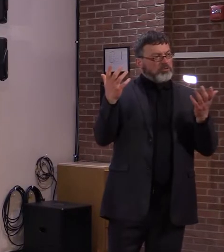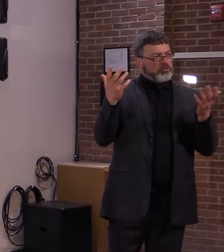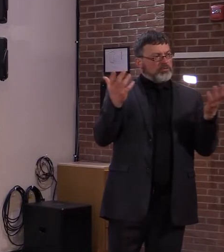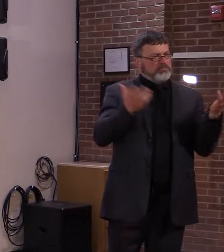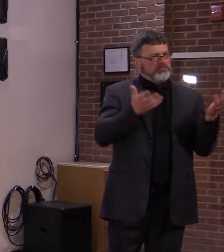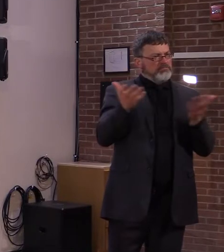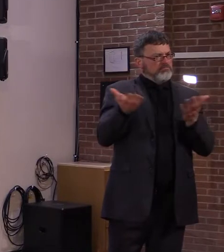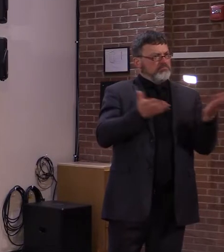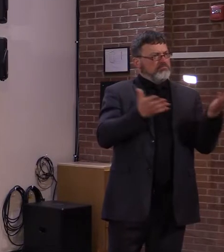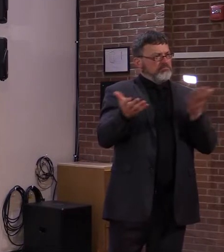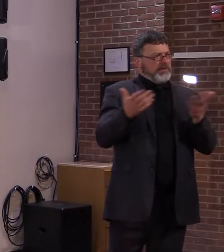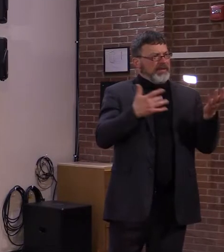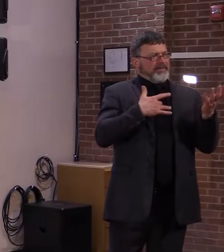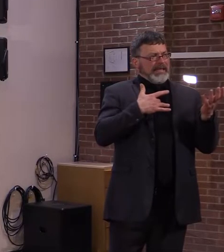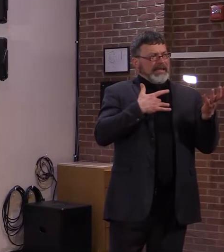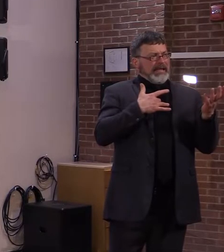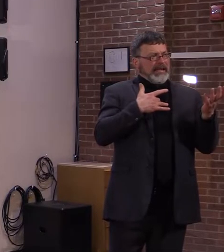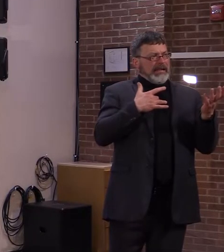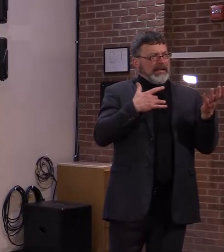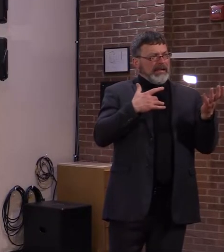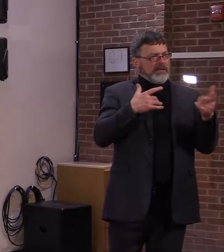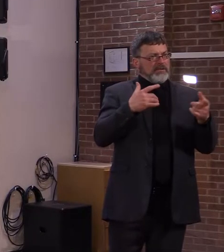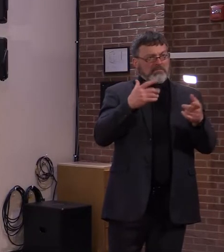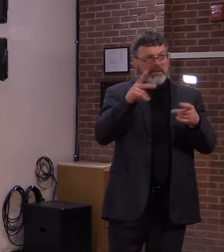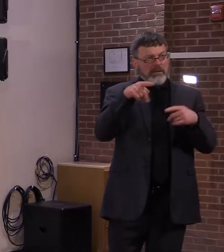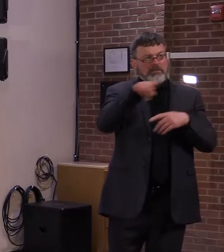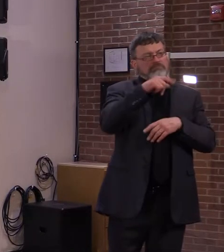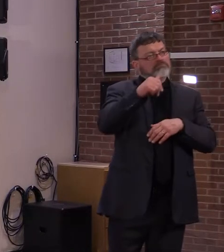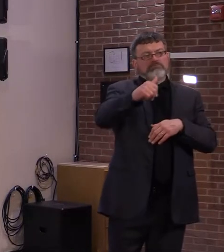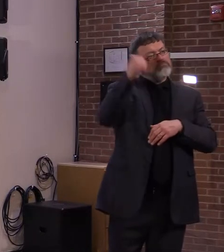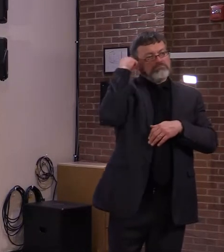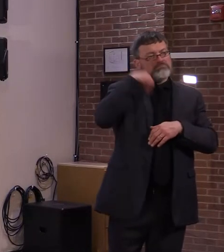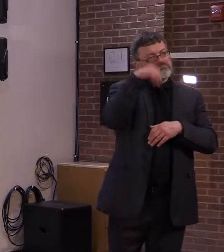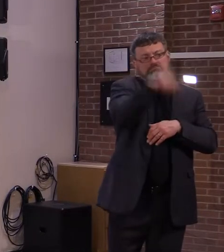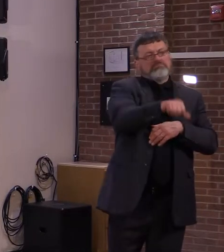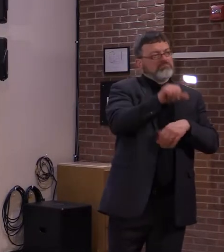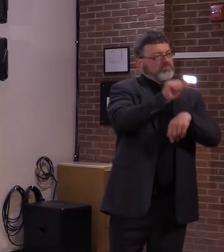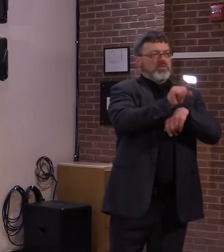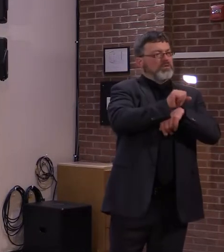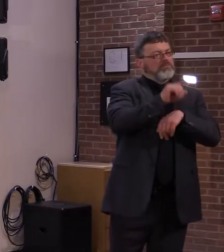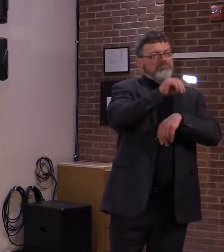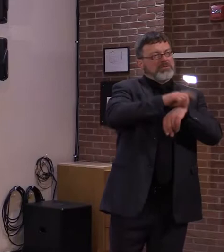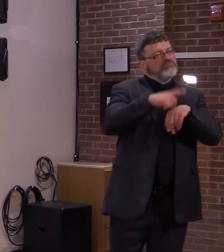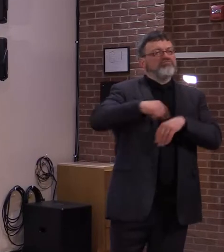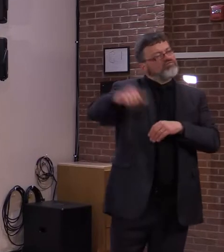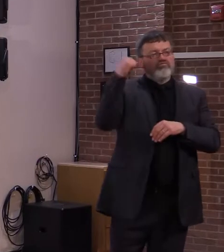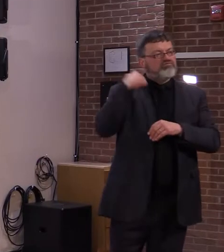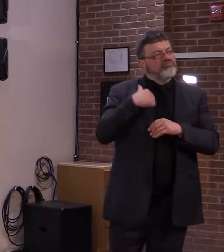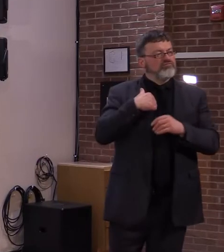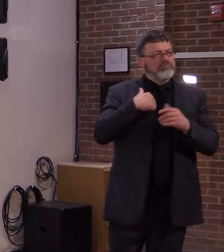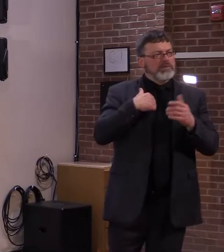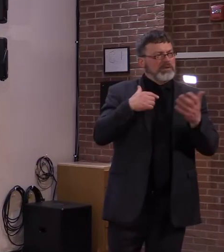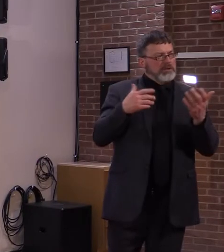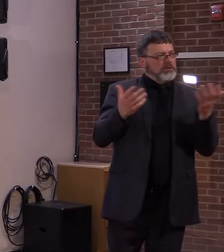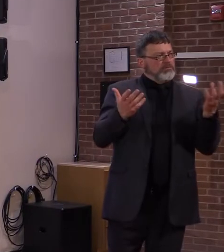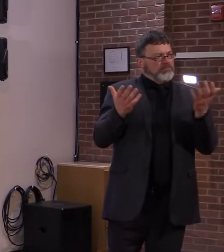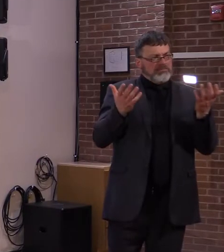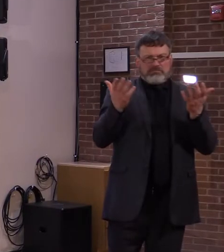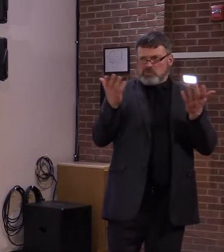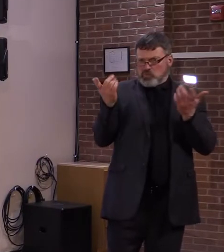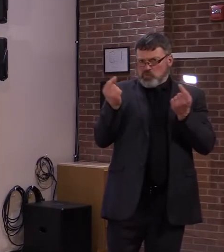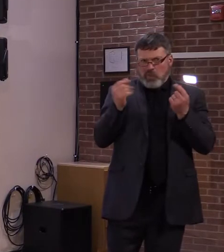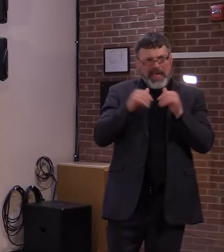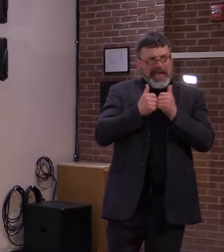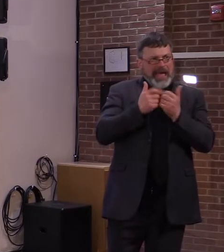won't come back, that people won't return to the workforce? Do you have any thoughts about that? Well,